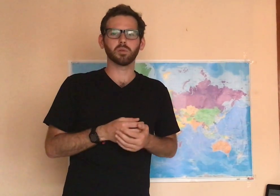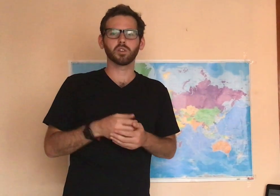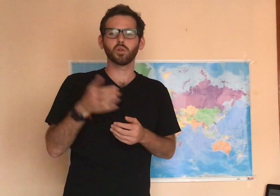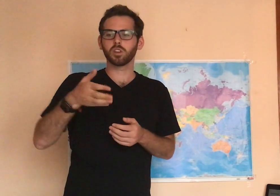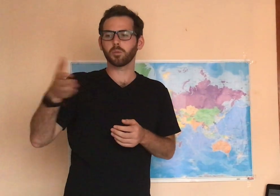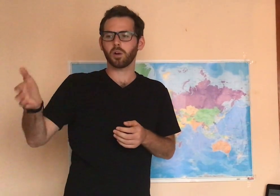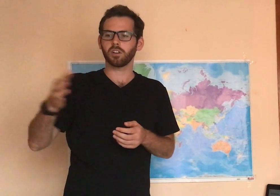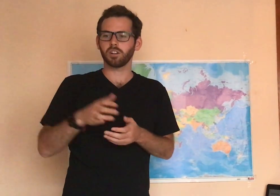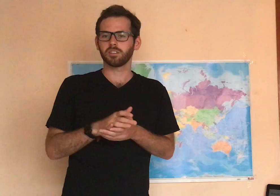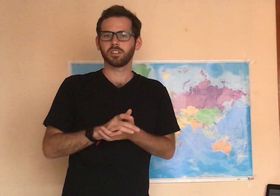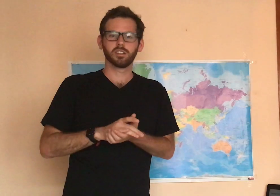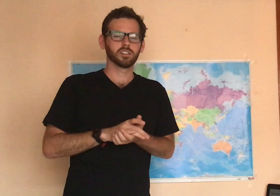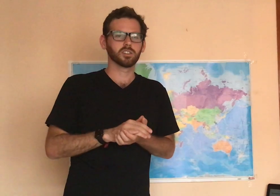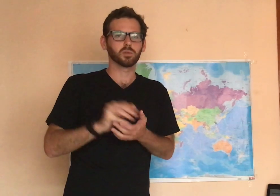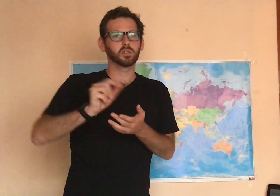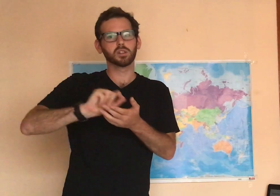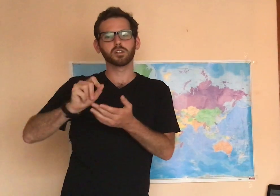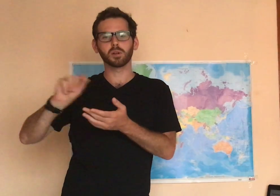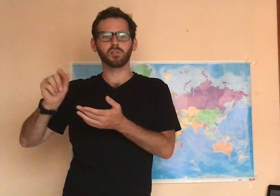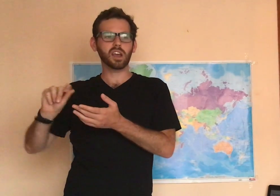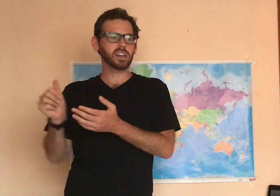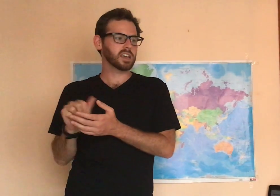You and your partner. we'll do a little bit of writing.